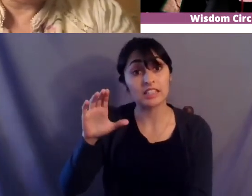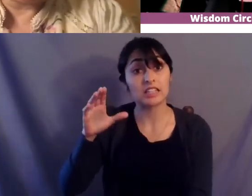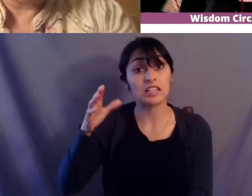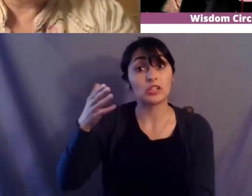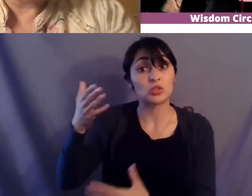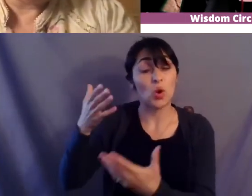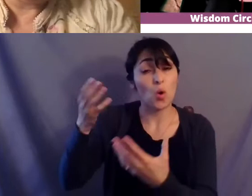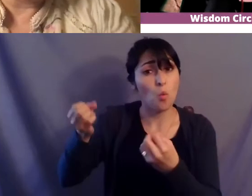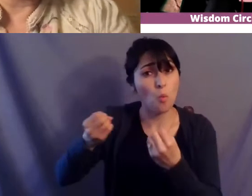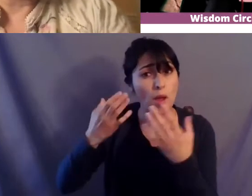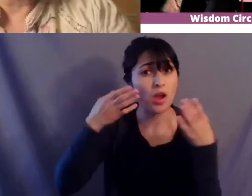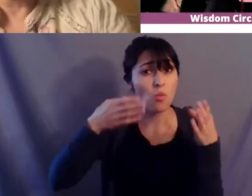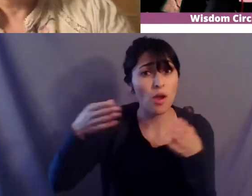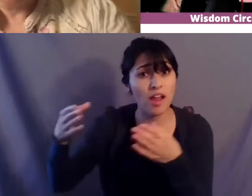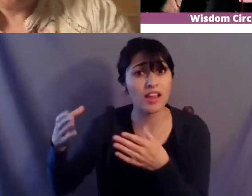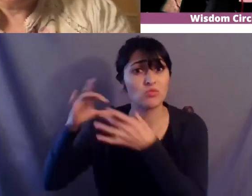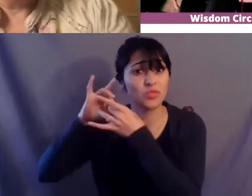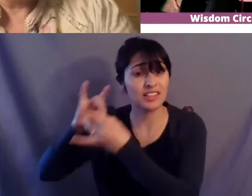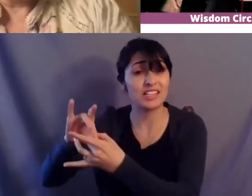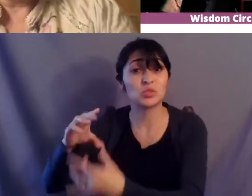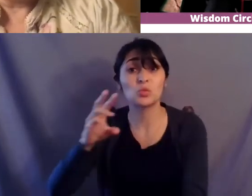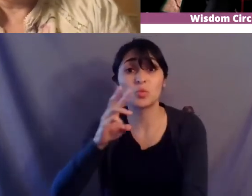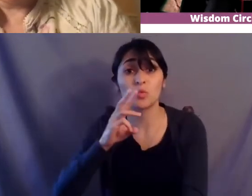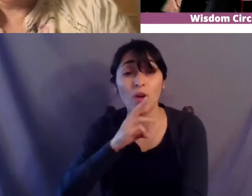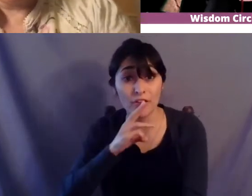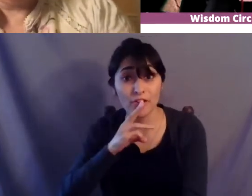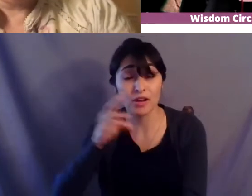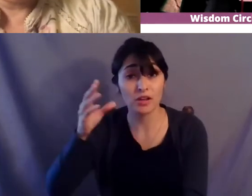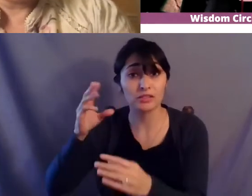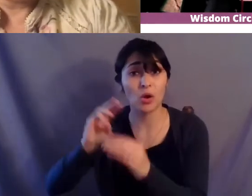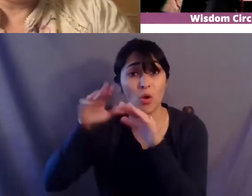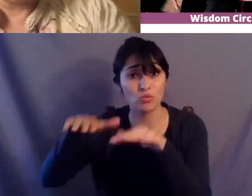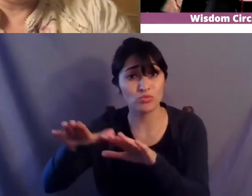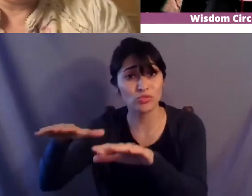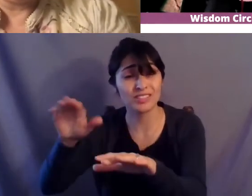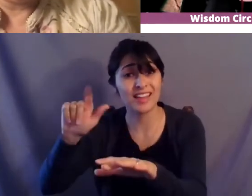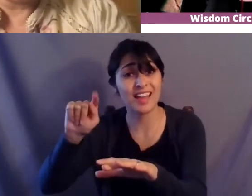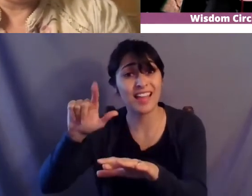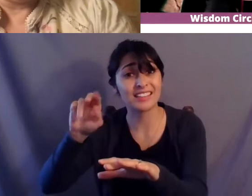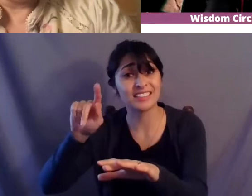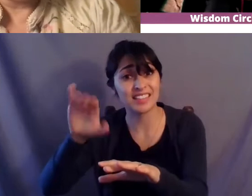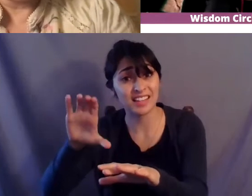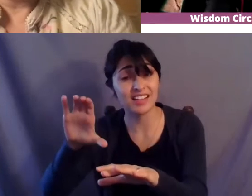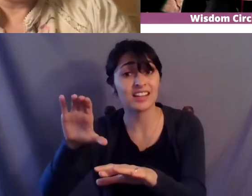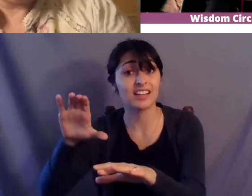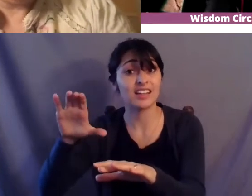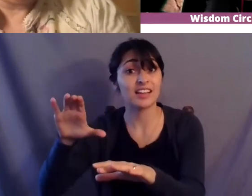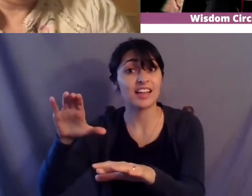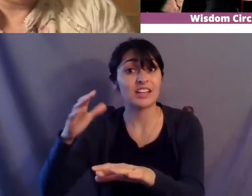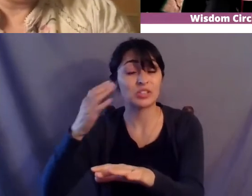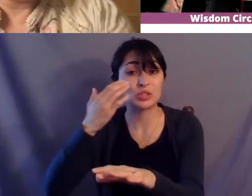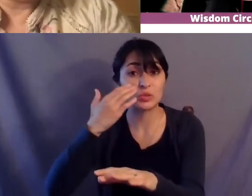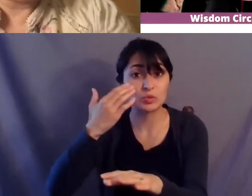ways with um with the waters of the atlantic and where they touch um short shore